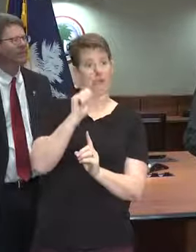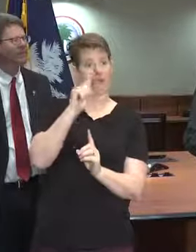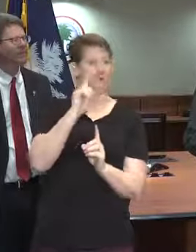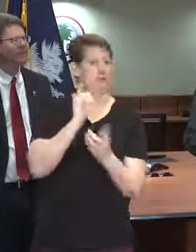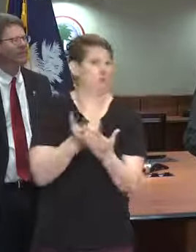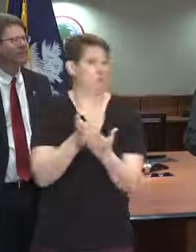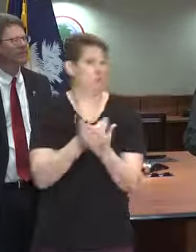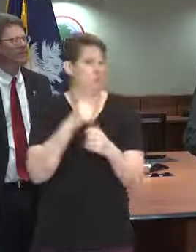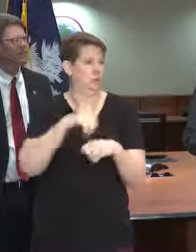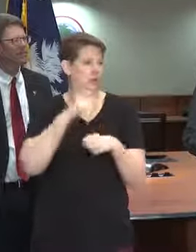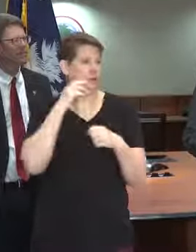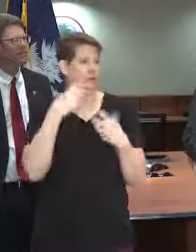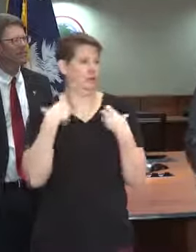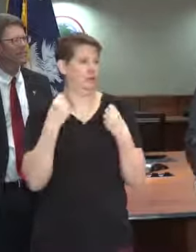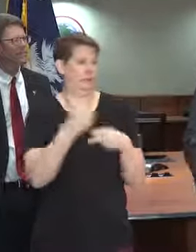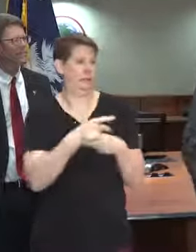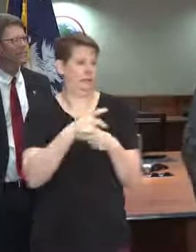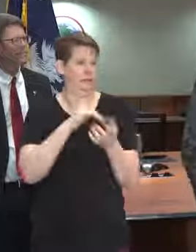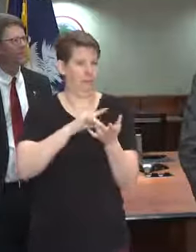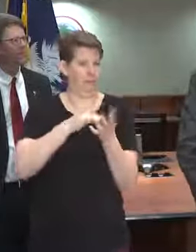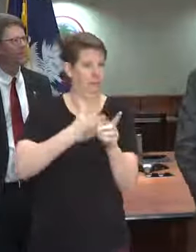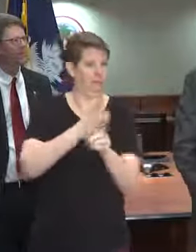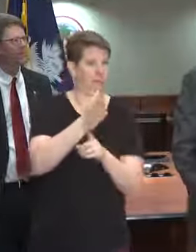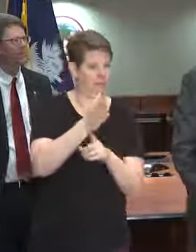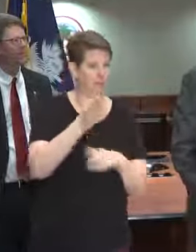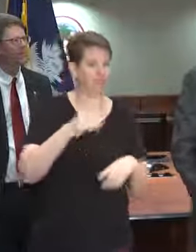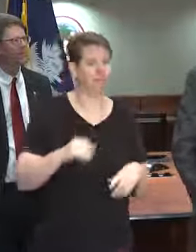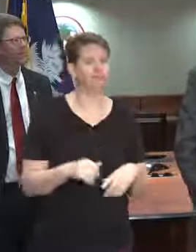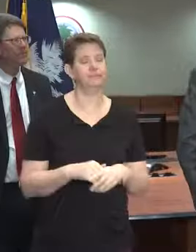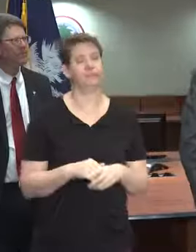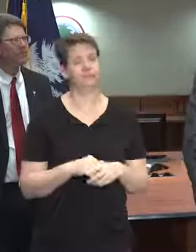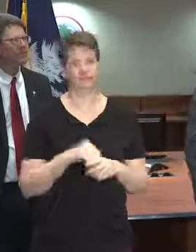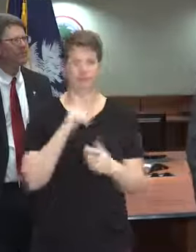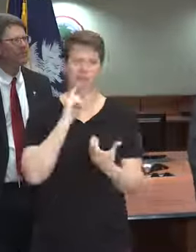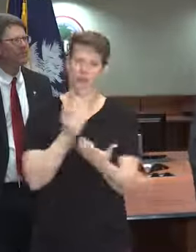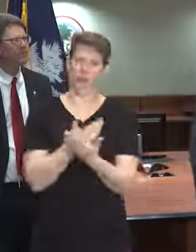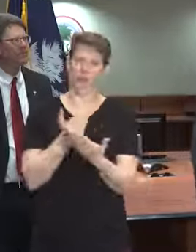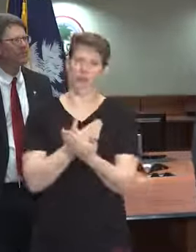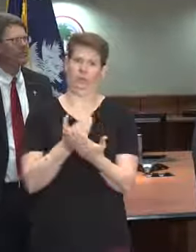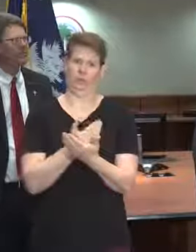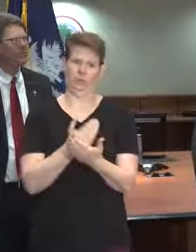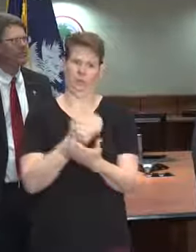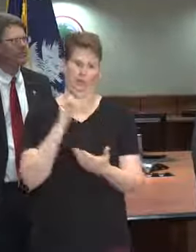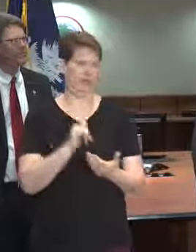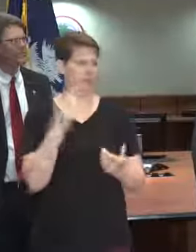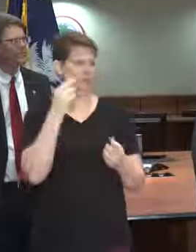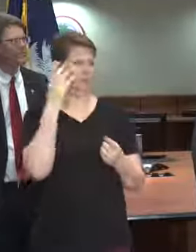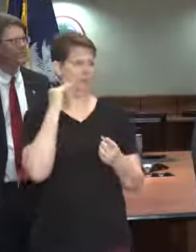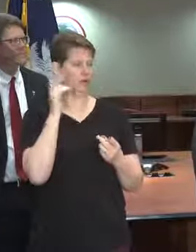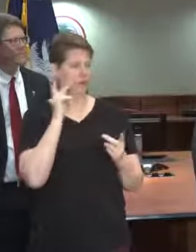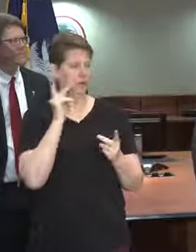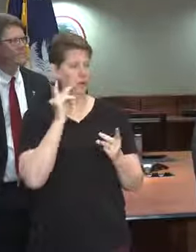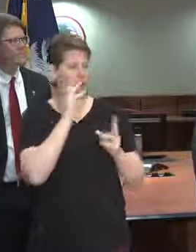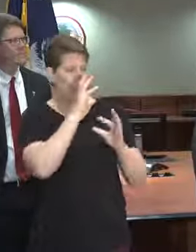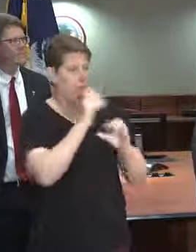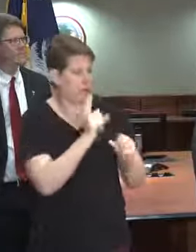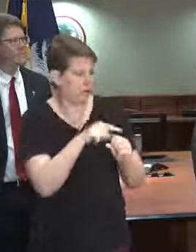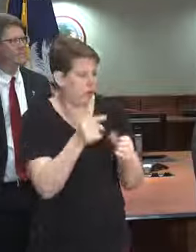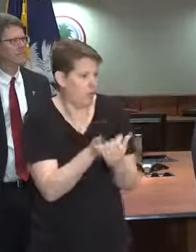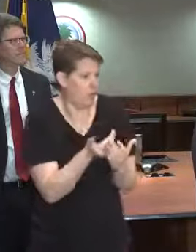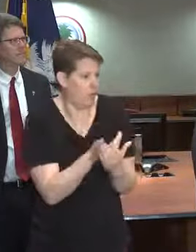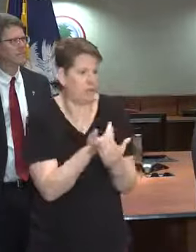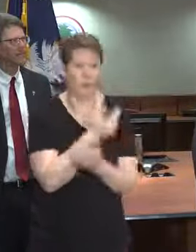on the medical scene, which is one reason that it is attracting so much interest because it's a new kind of